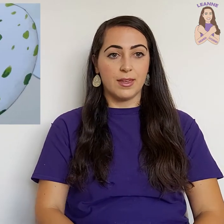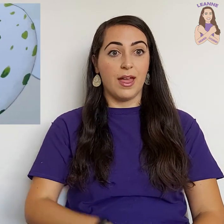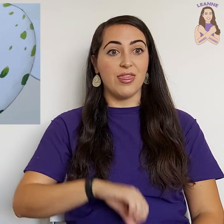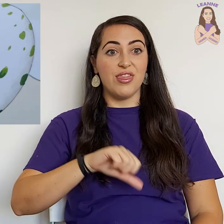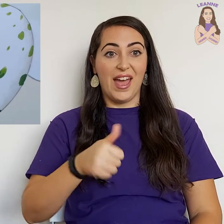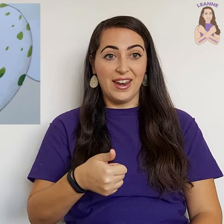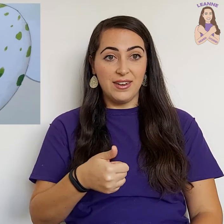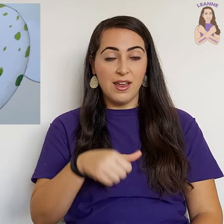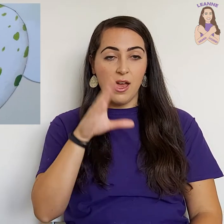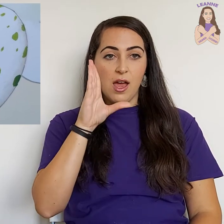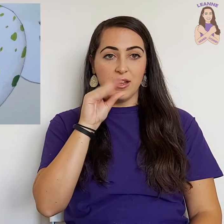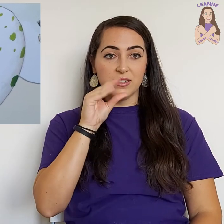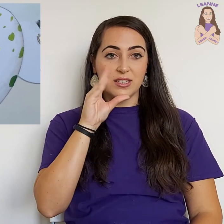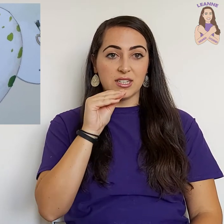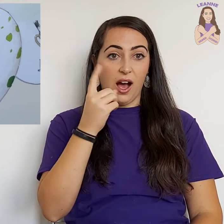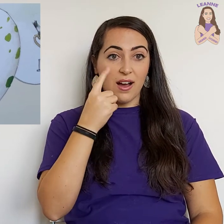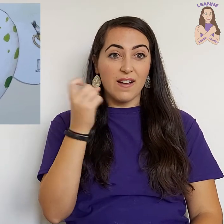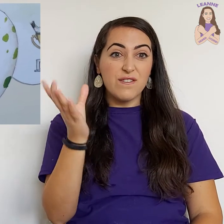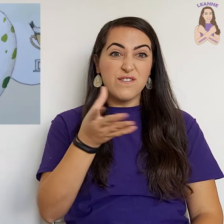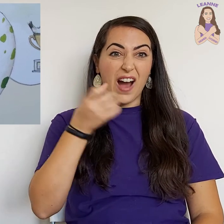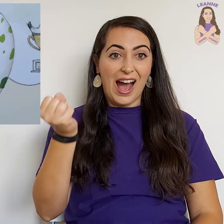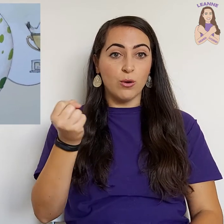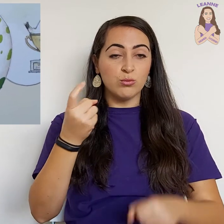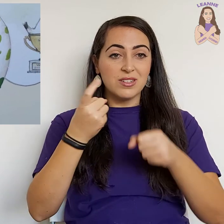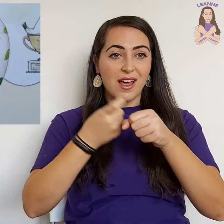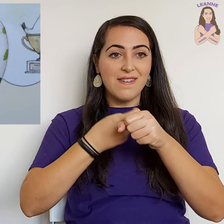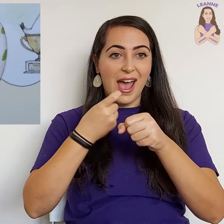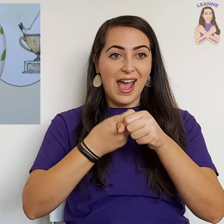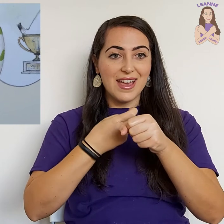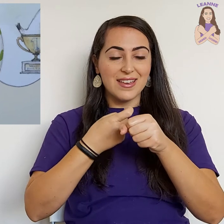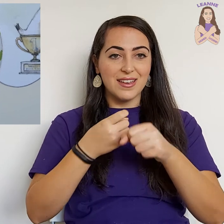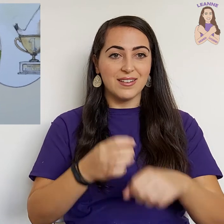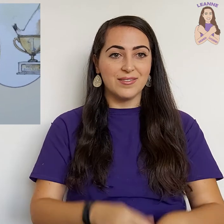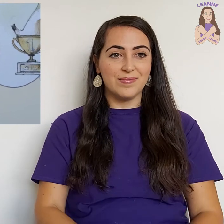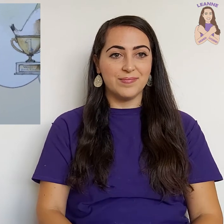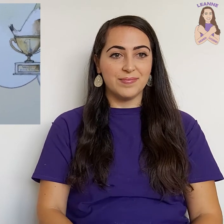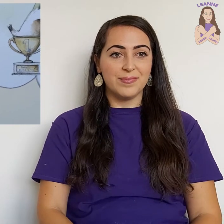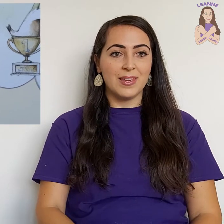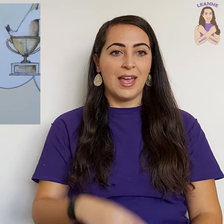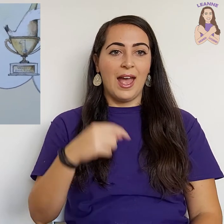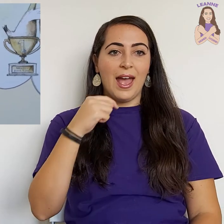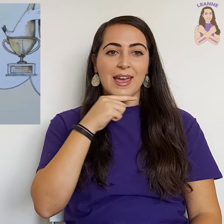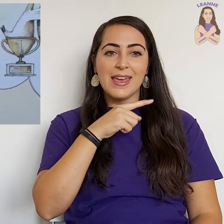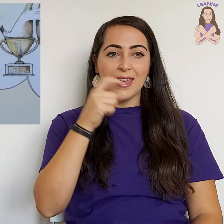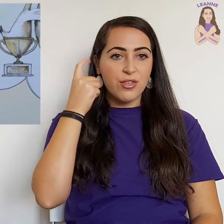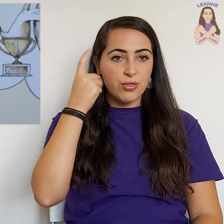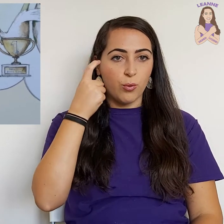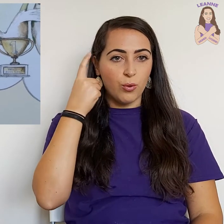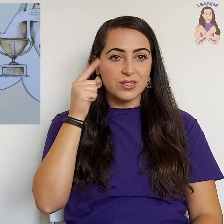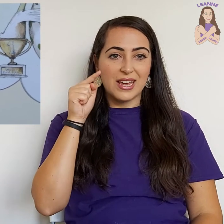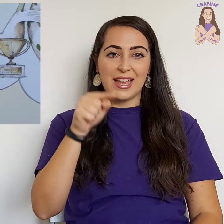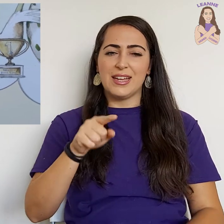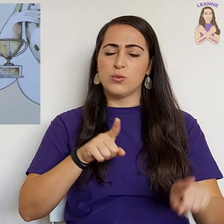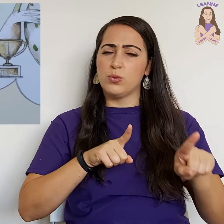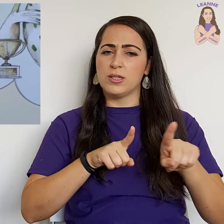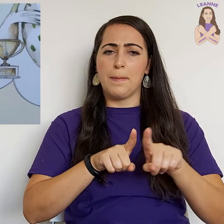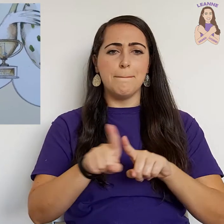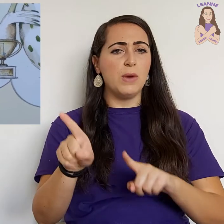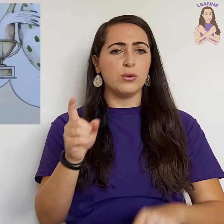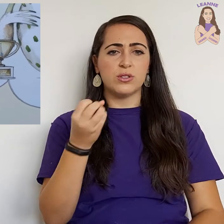Then Duck found an egg. He thought it was the most